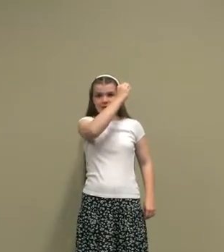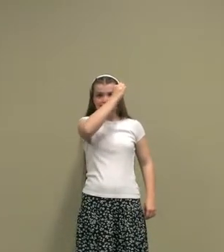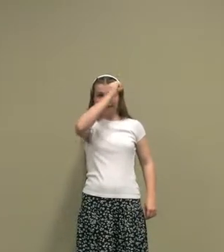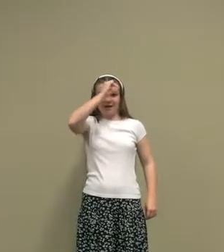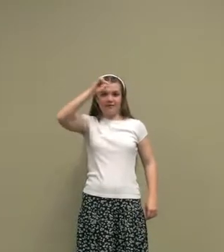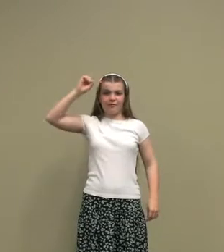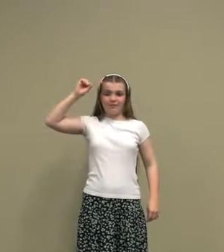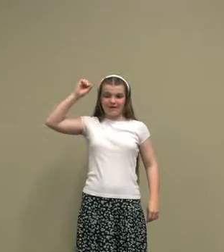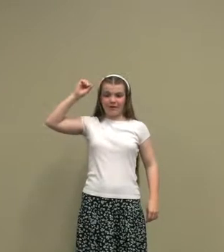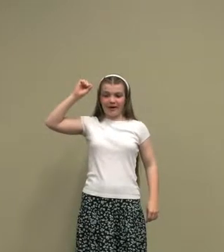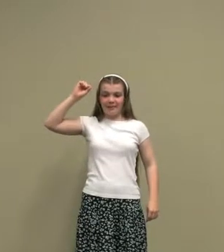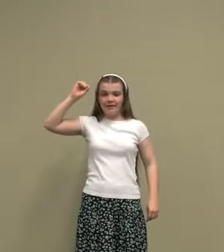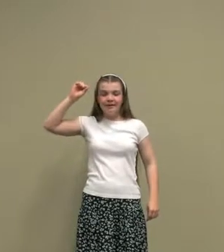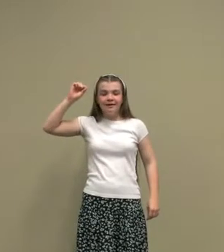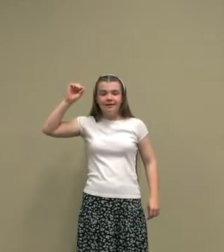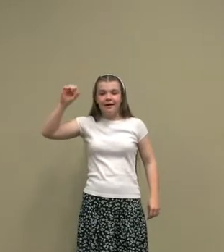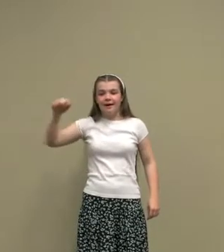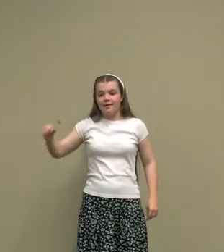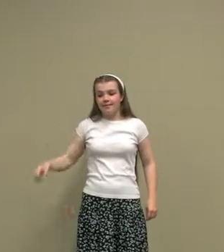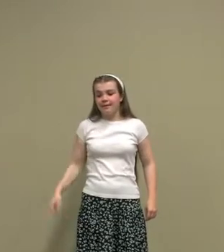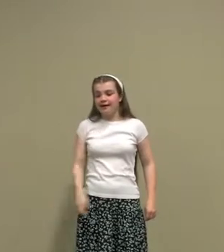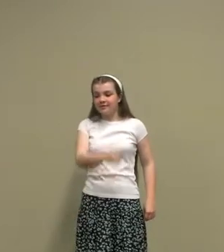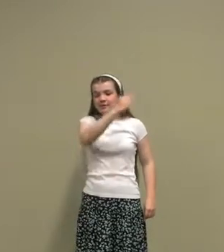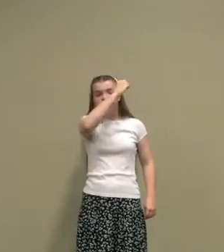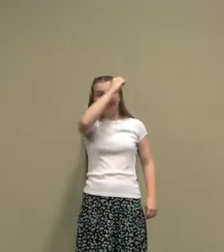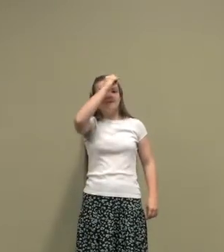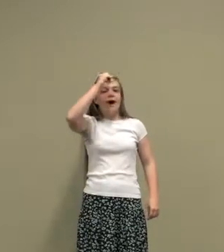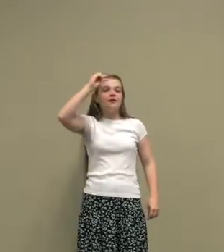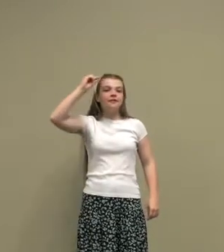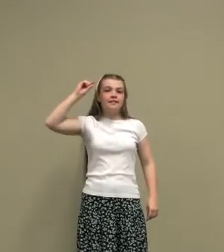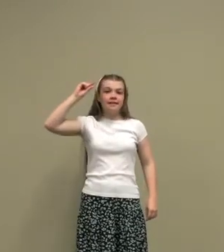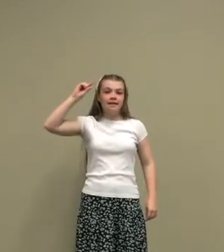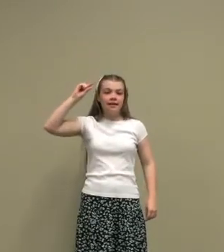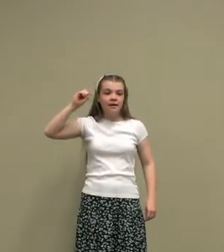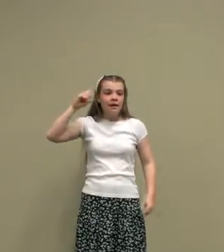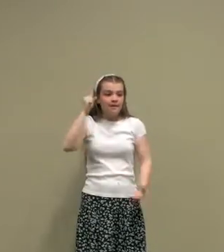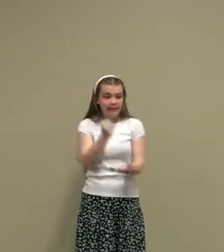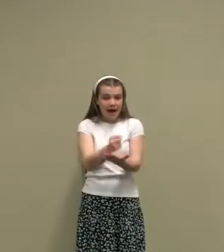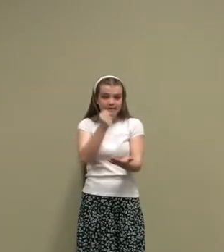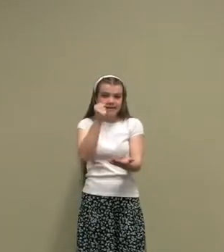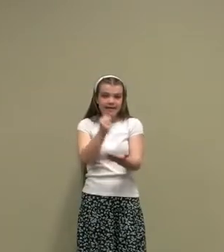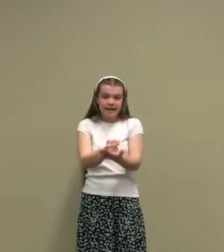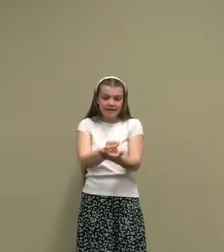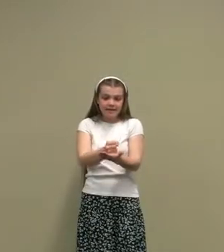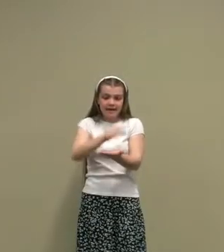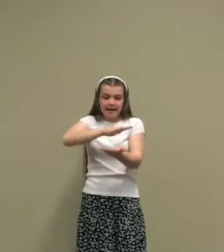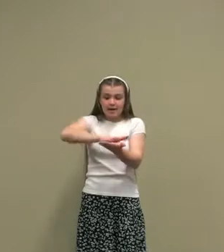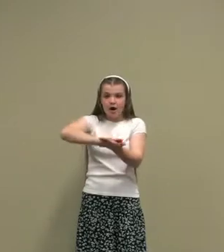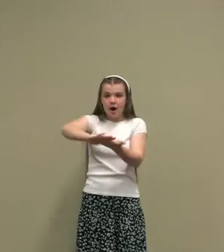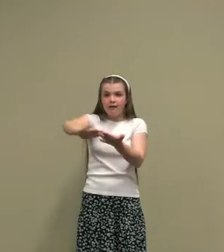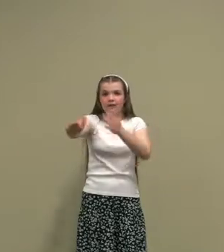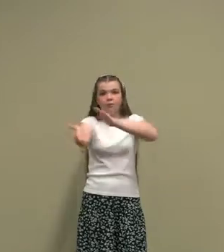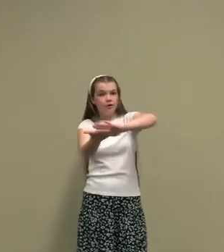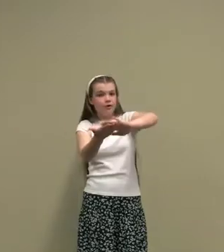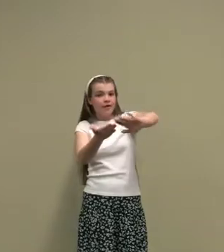wiping something off of a baseball cap. He might have done what his father did, pounding nails and carving wood,